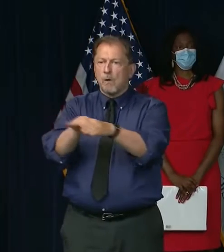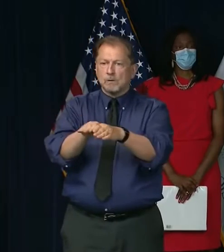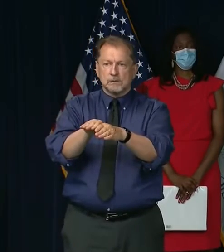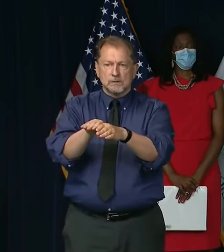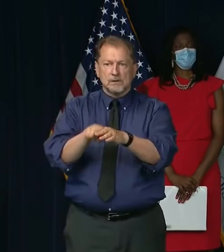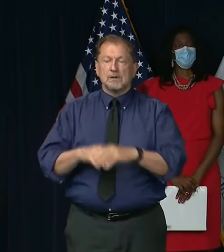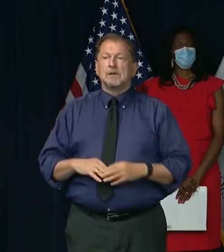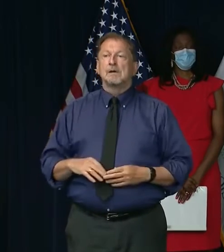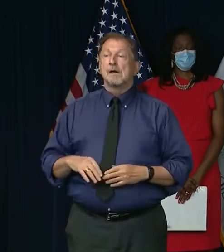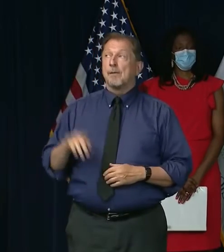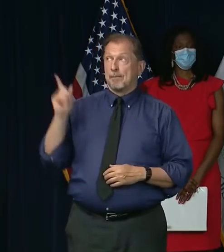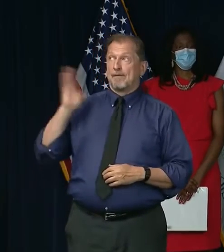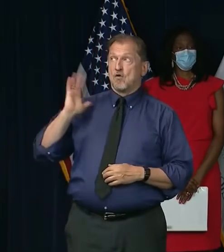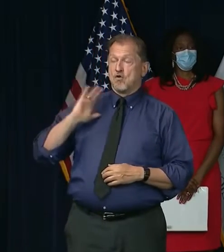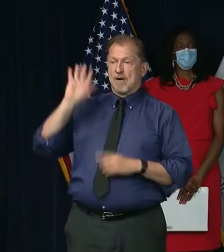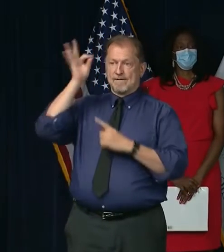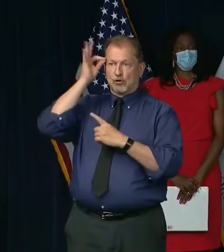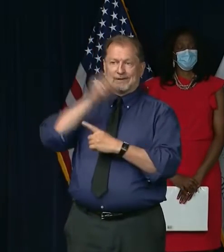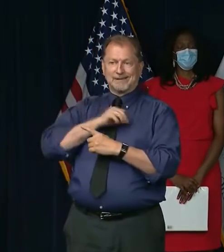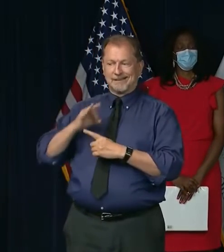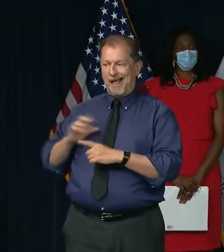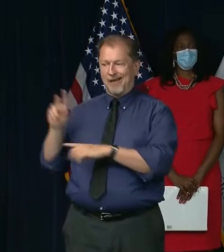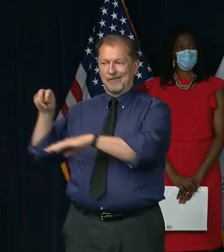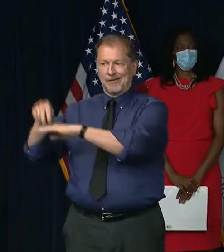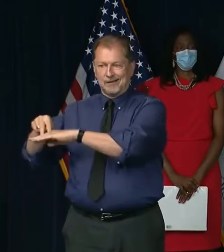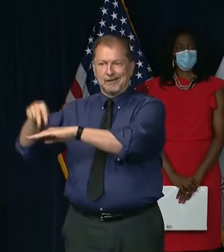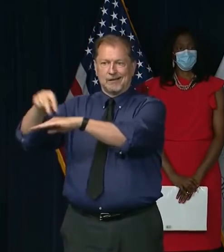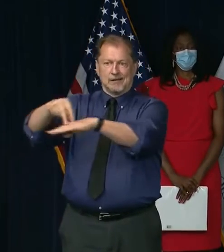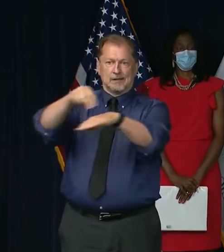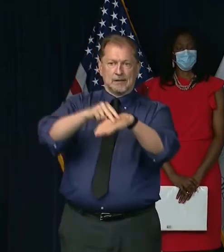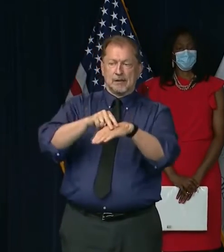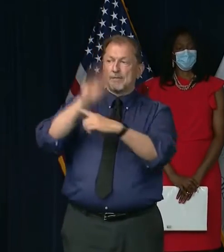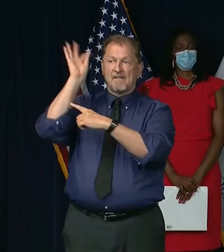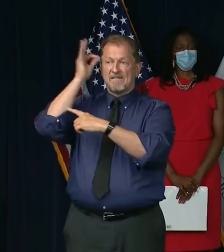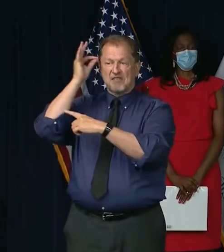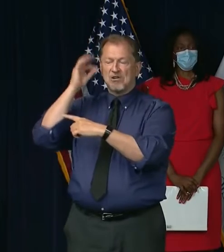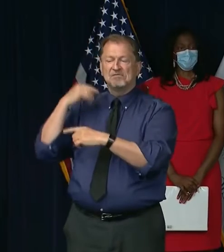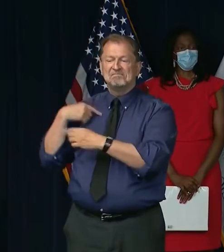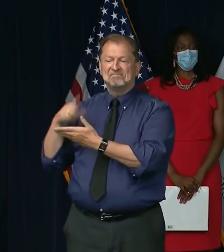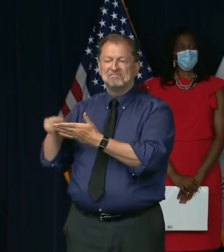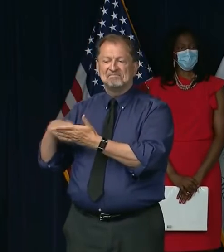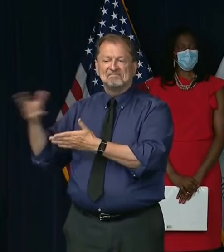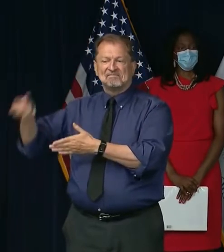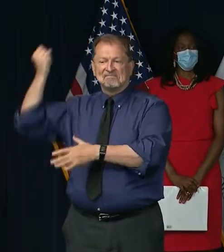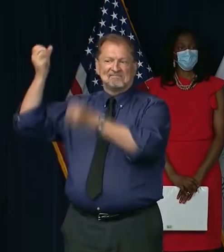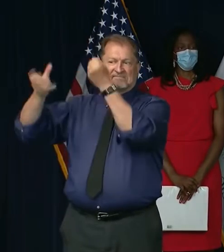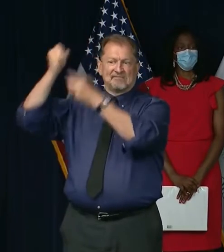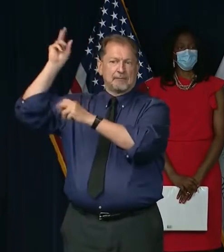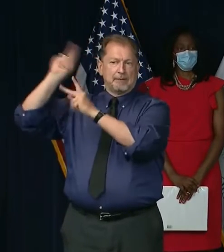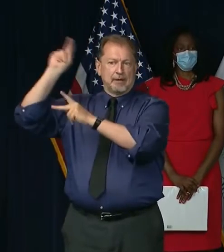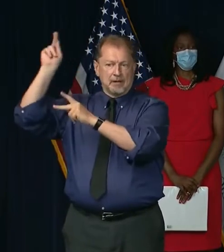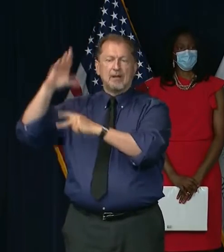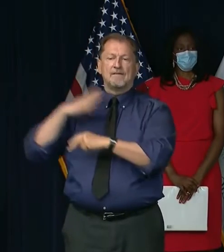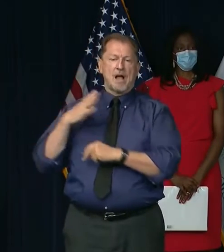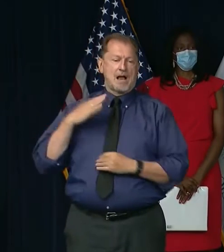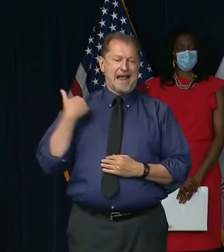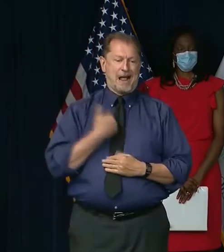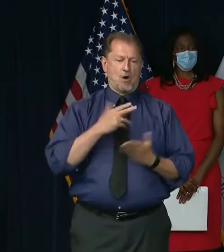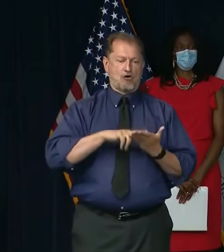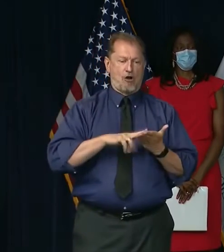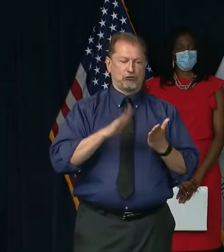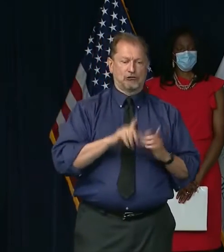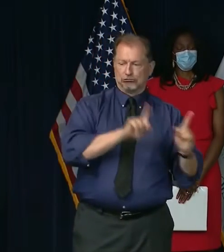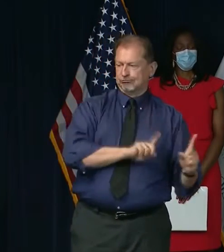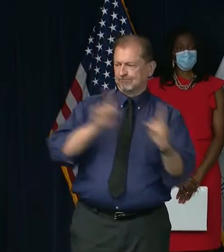federal personnel anymore once those sites, or at least the federal government pulls out of those sites. So we'll be using, you state contracted